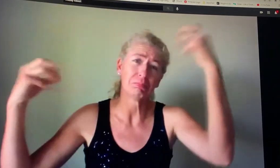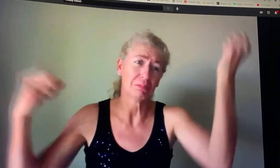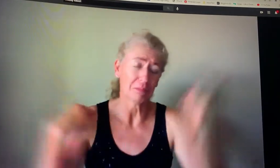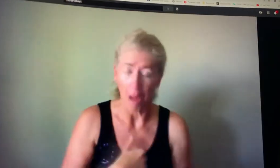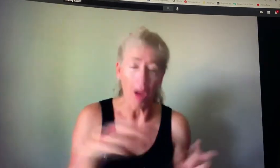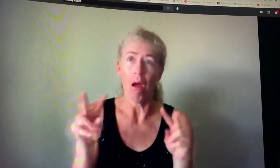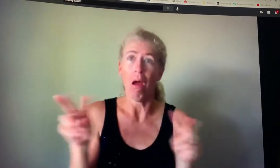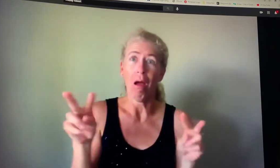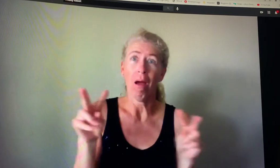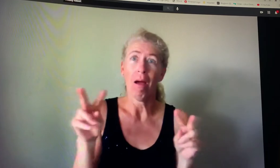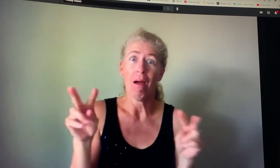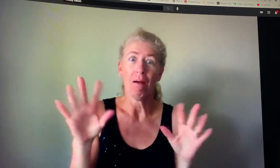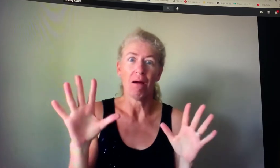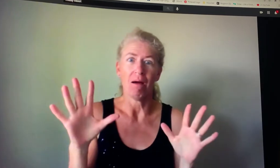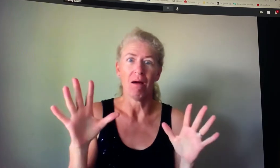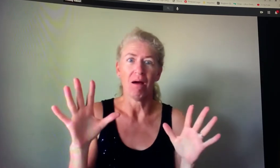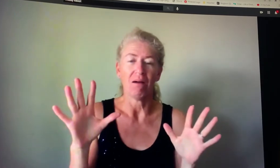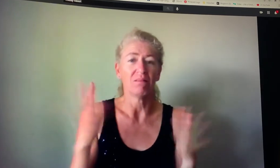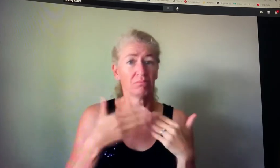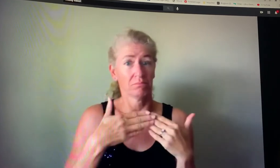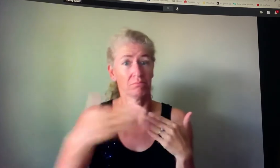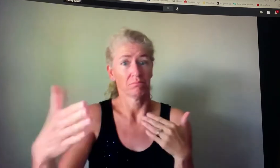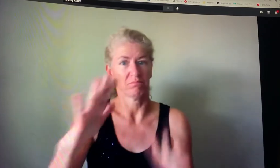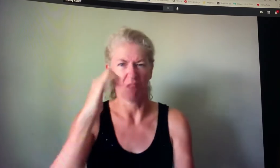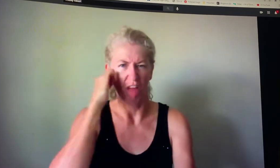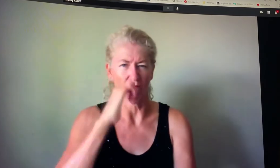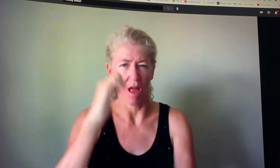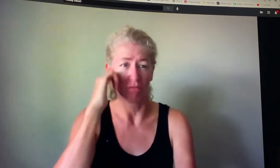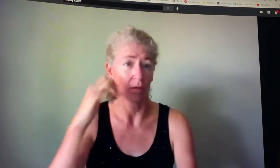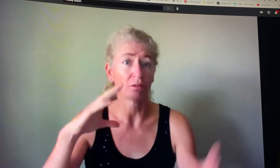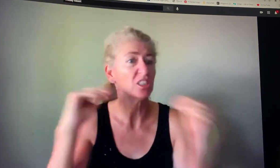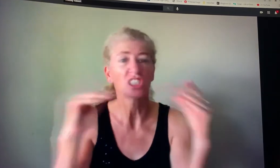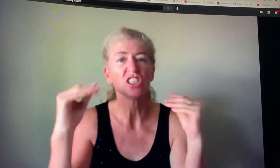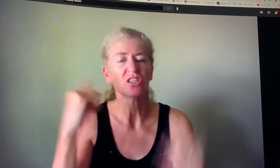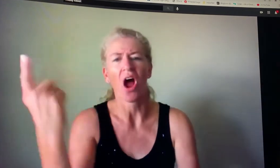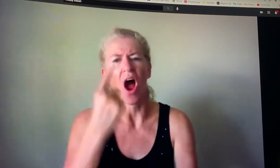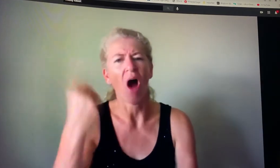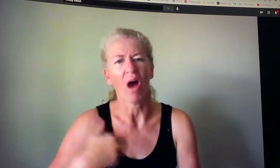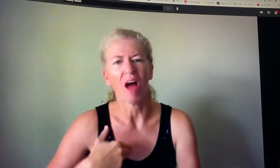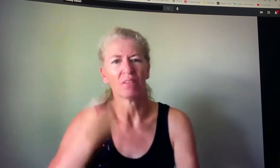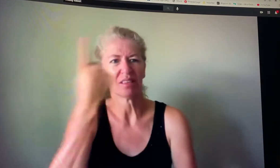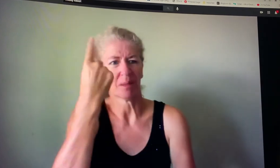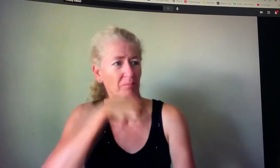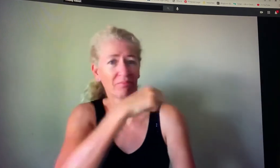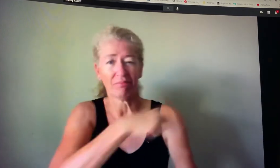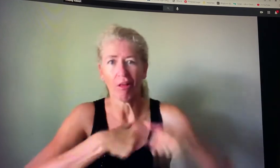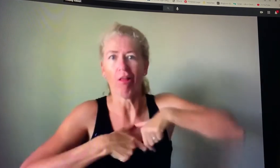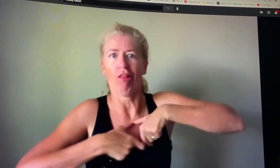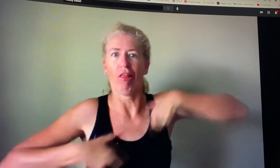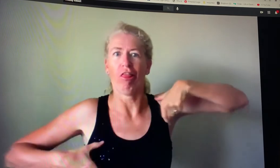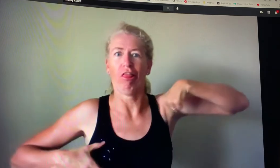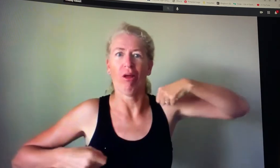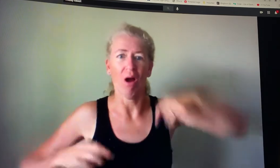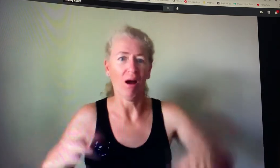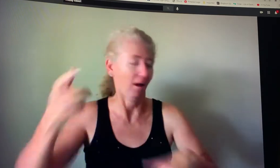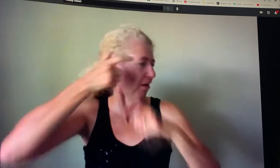told me to stop several times and so he was at the board with the chalkboard eraser in his hand and he threw it right at my face i left a big mark on my